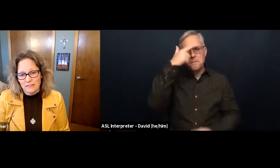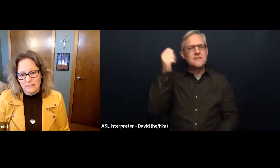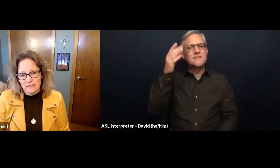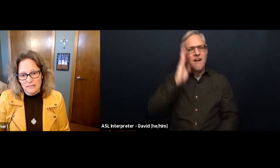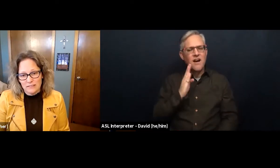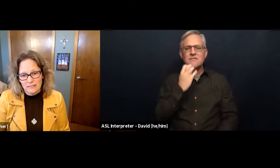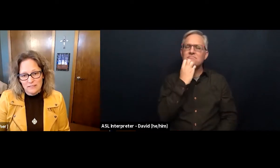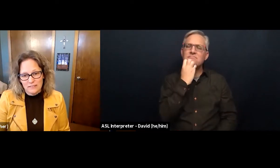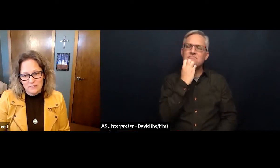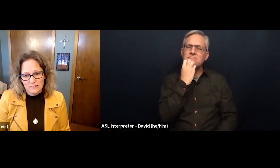God loves